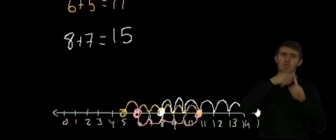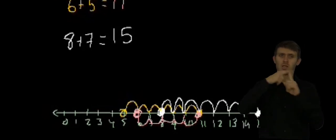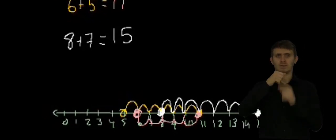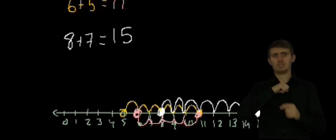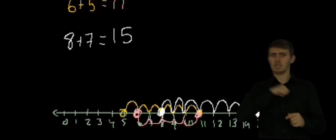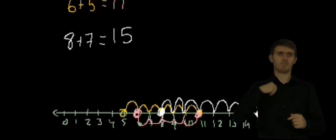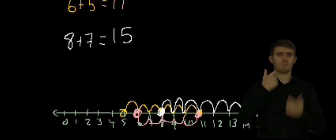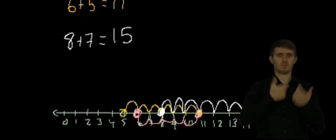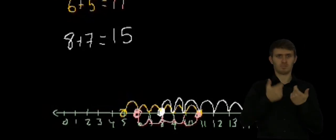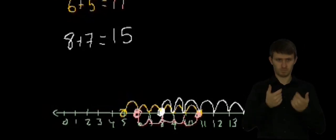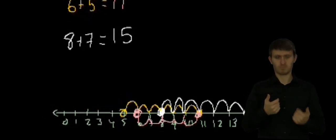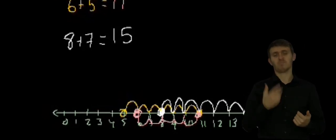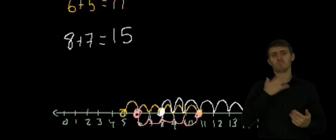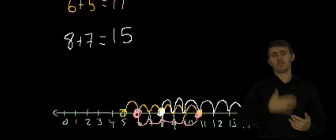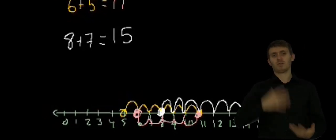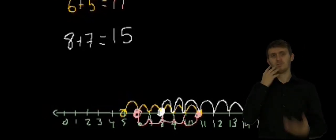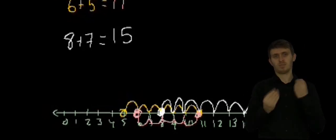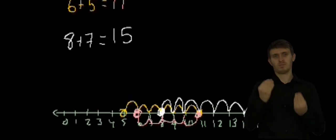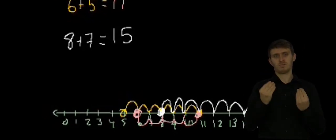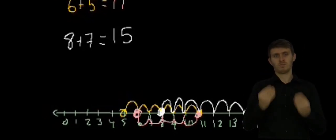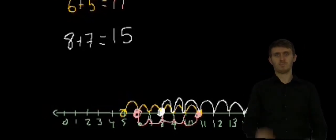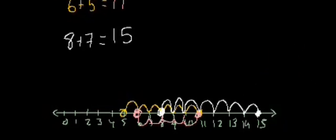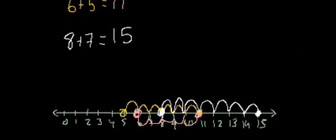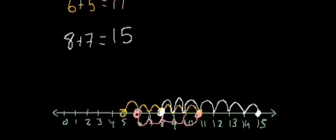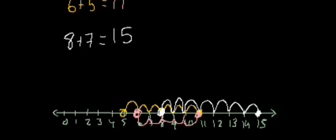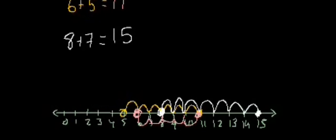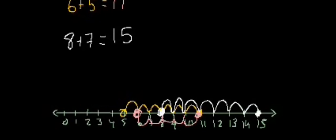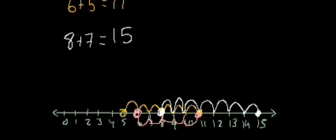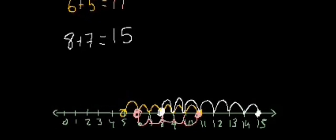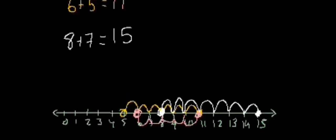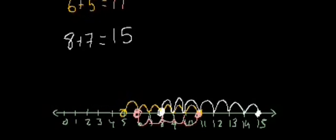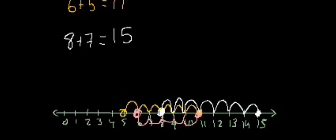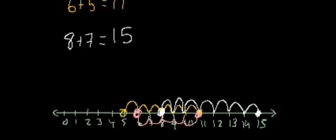I think you might be ready to tackle the addition problems. Have fun.